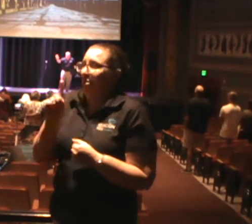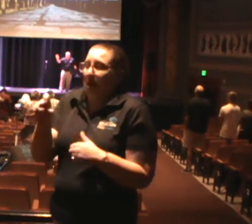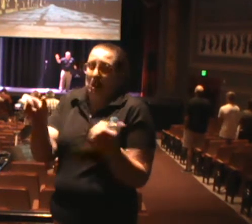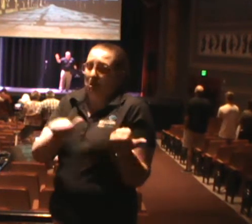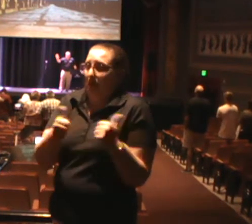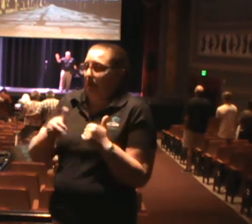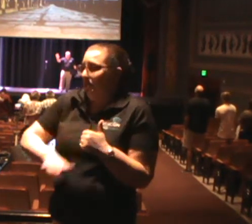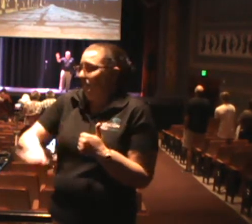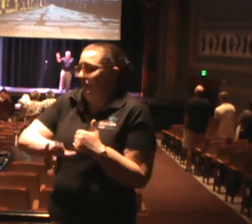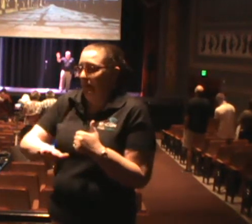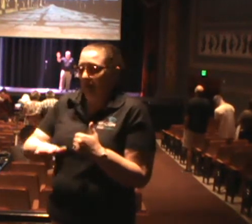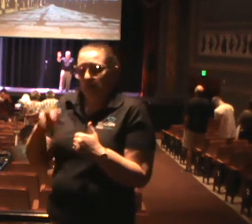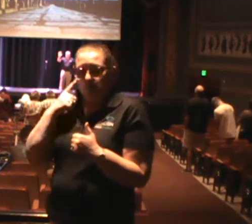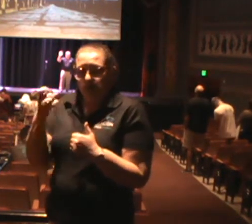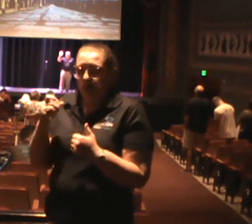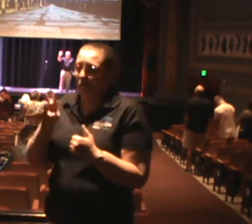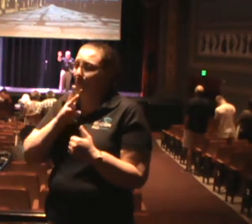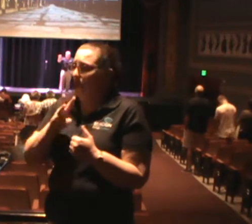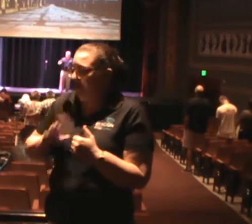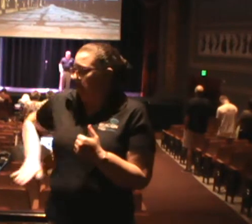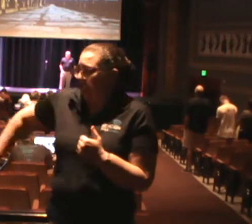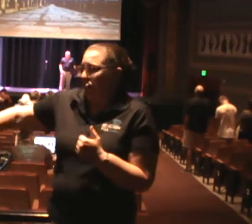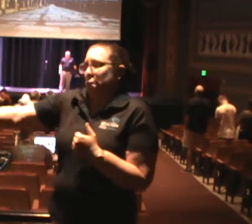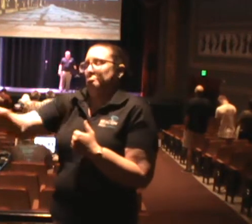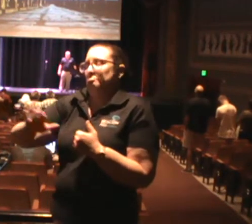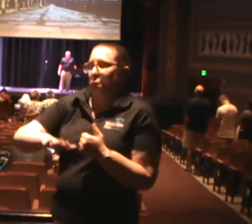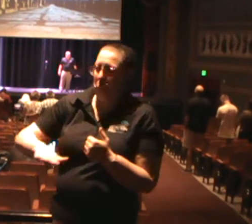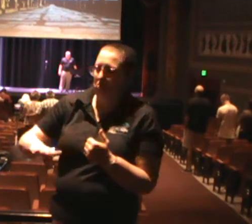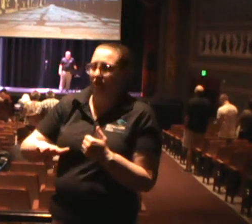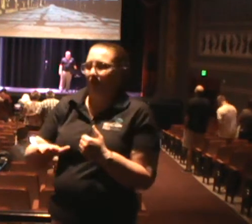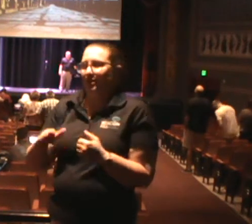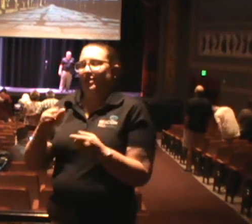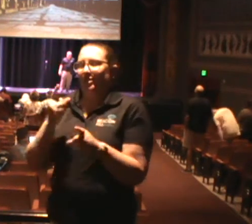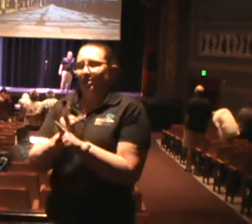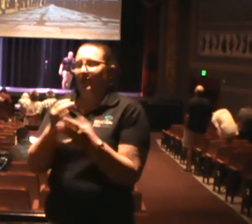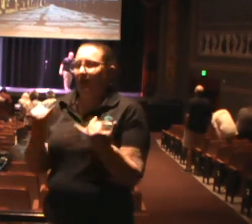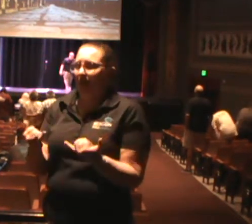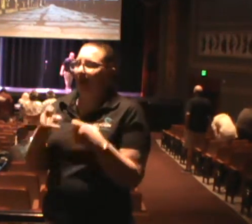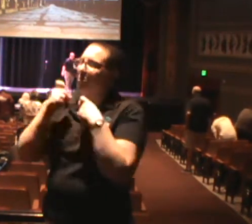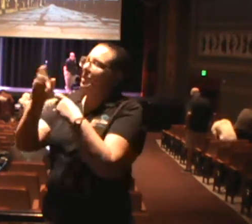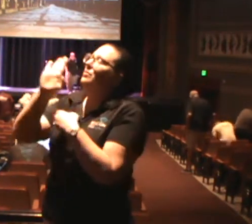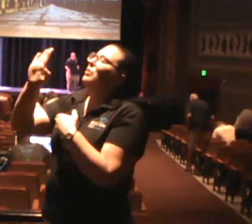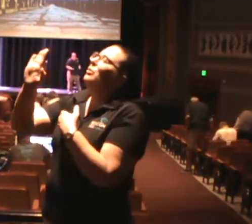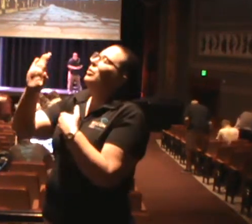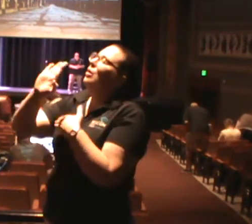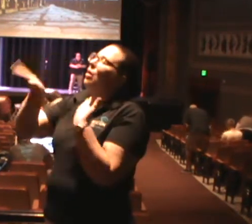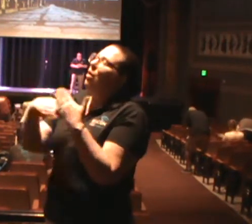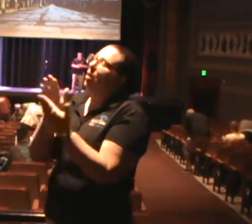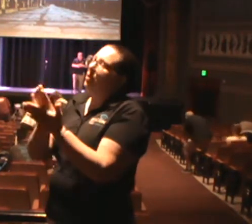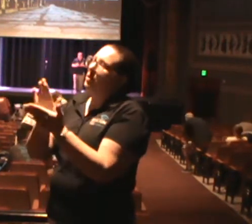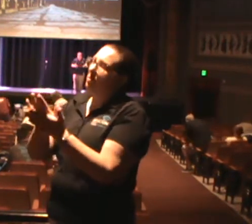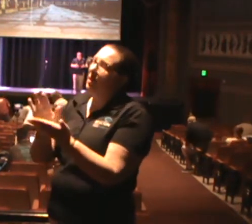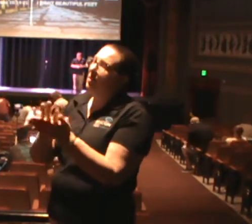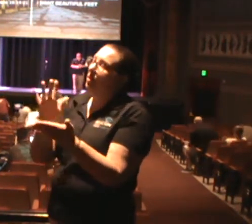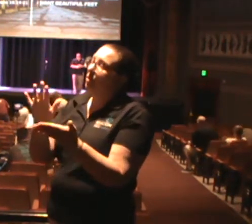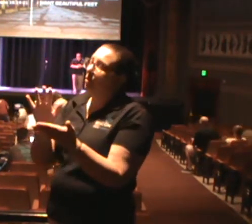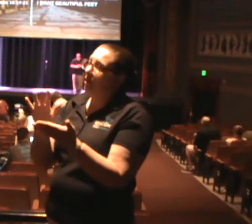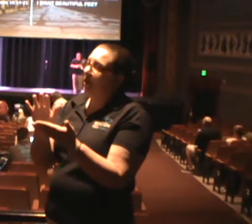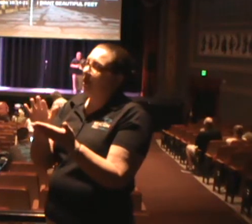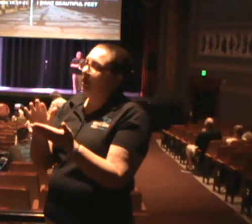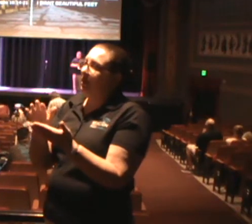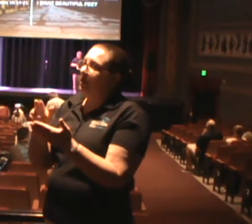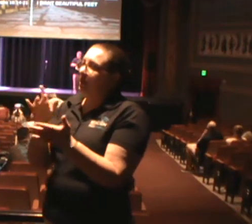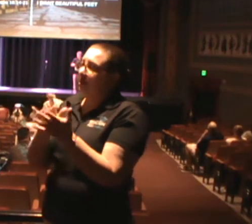right now. can have nothing anyway. So Lord, we'll give you all the praise and glory in Jesus' name. Amen. Amen. Amen. Amen. I have entitled today's message,